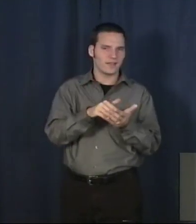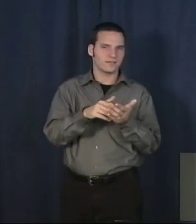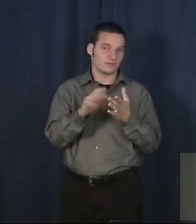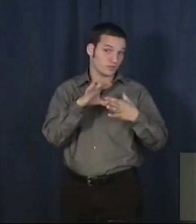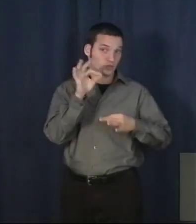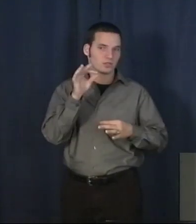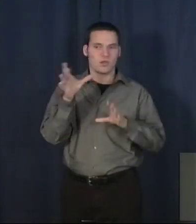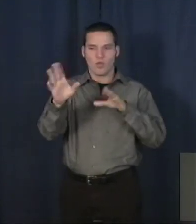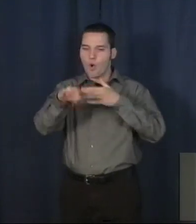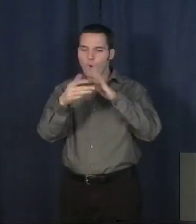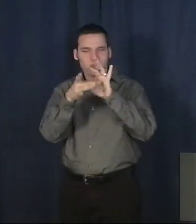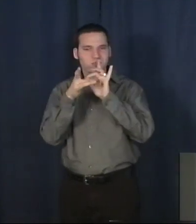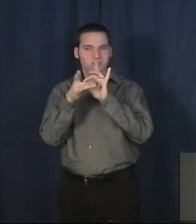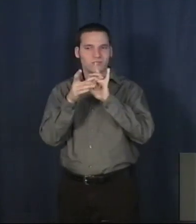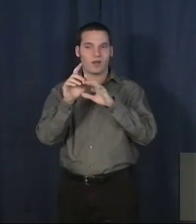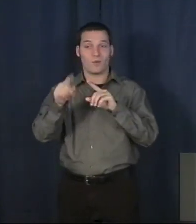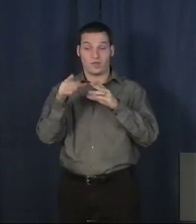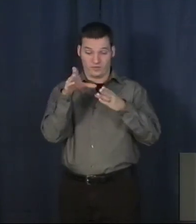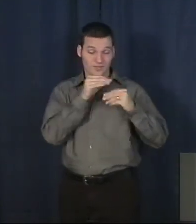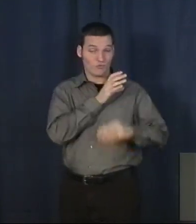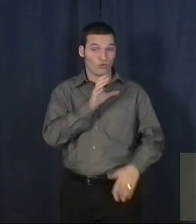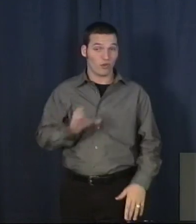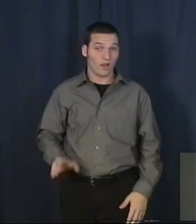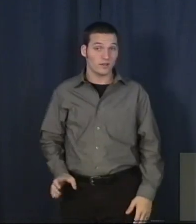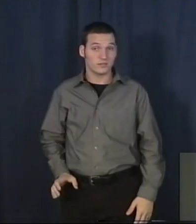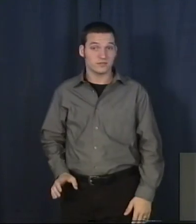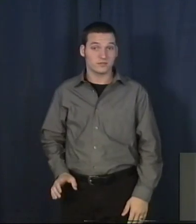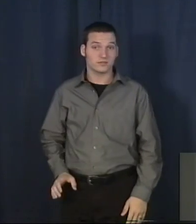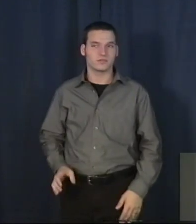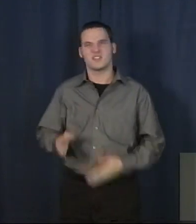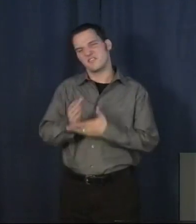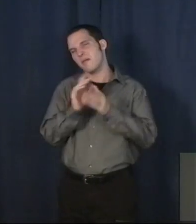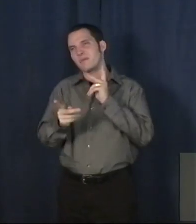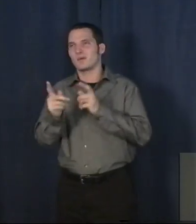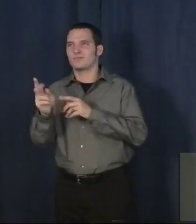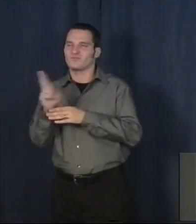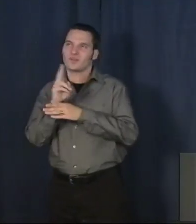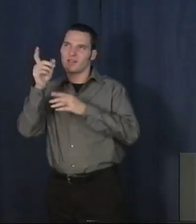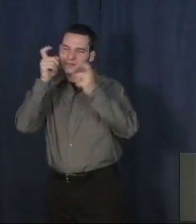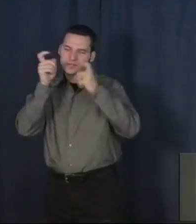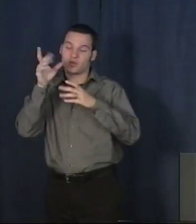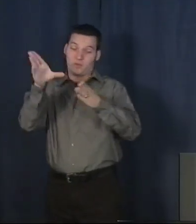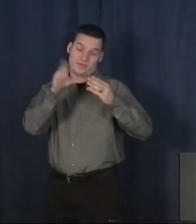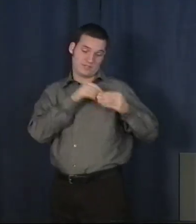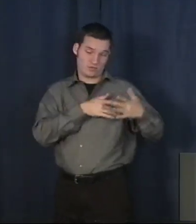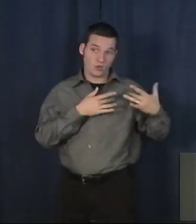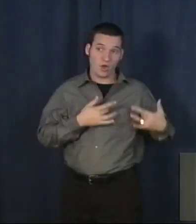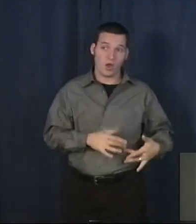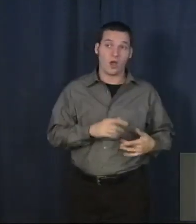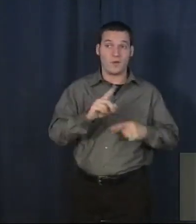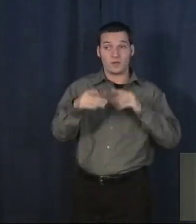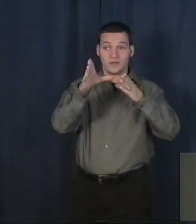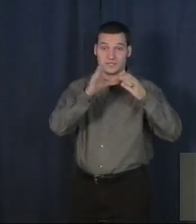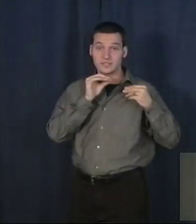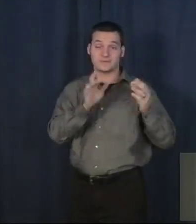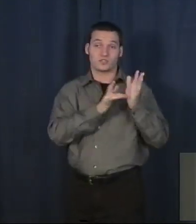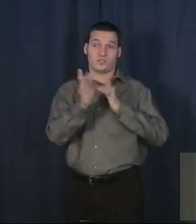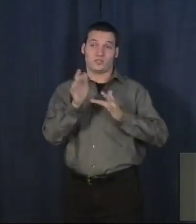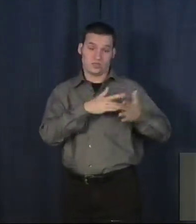Christ as your Savior, some people use the expression, you receive Him into your heart. When you receive Jesus Christ, when you accept what He has